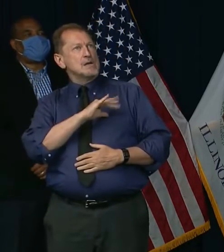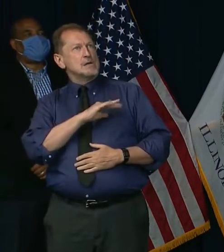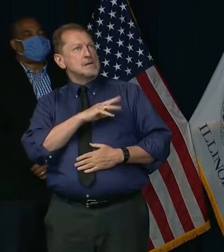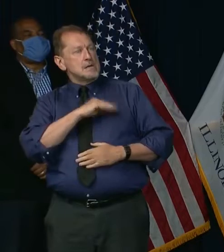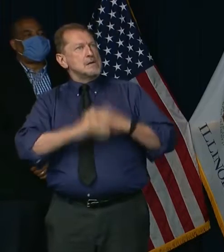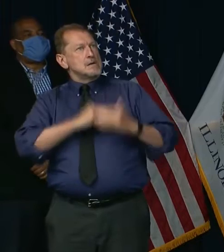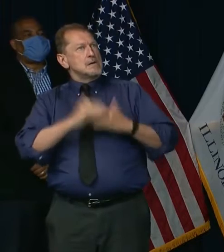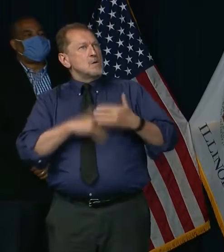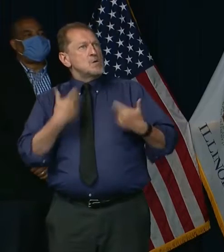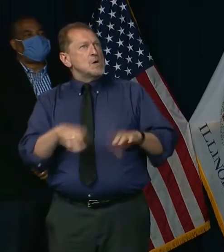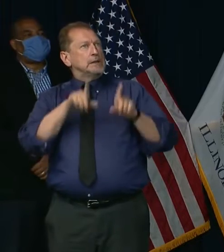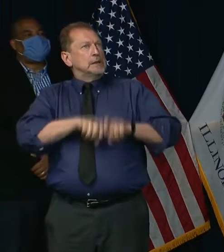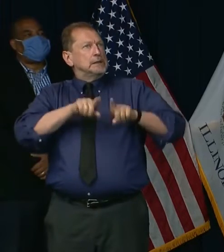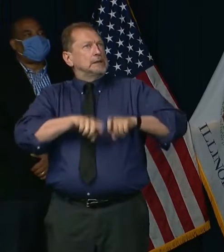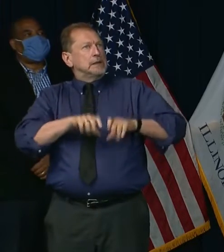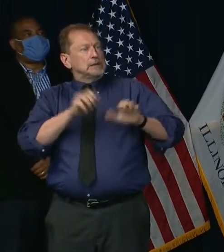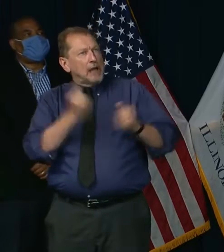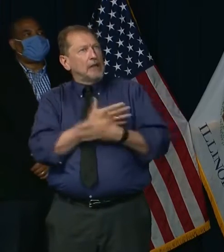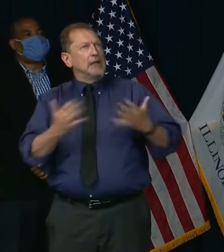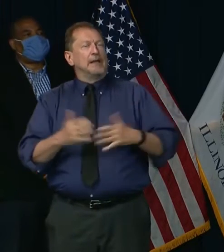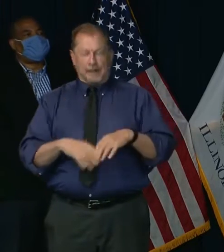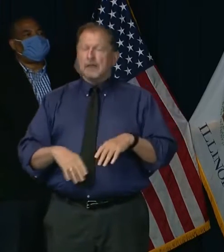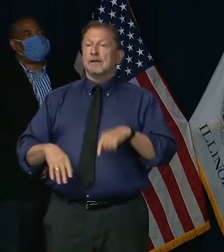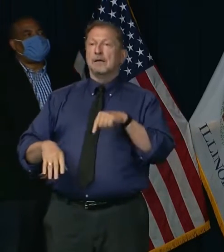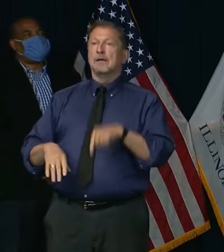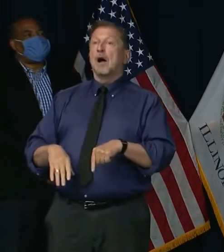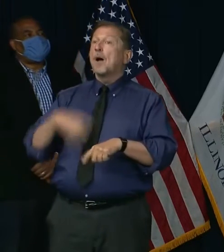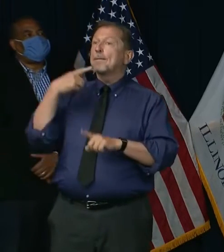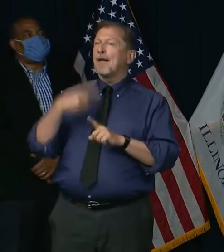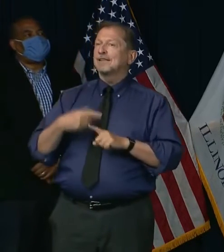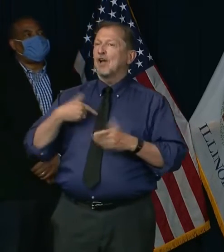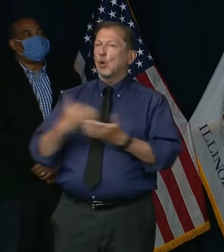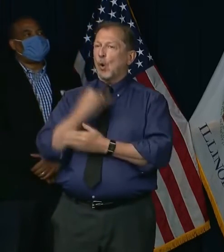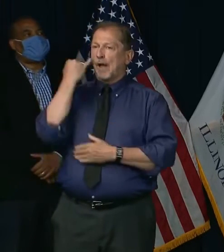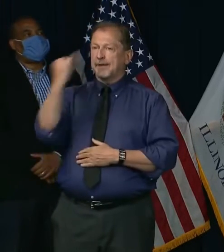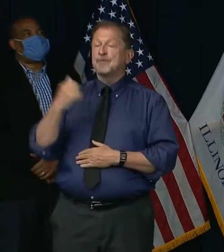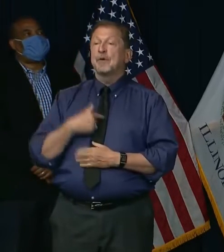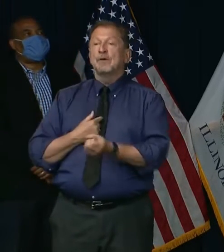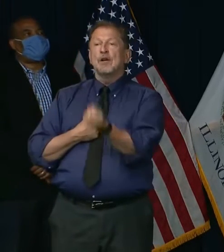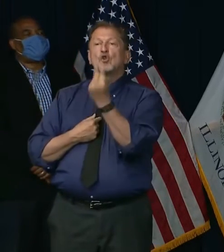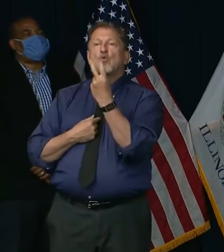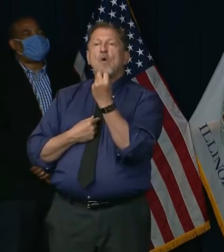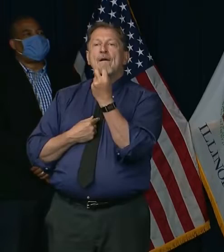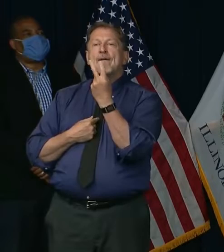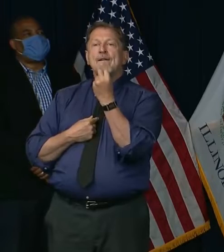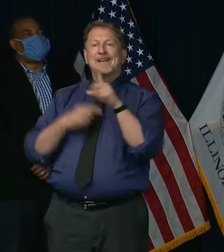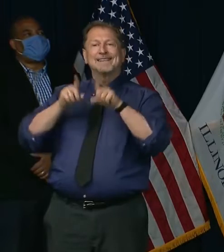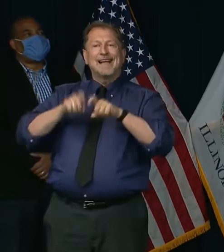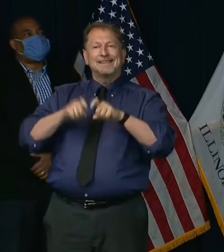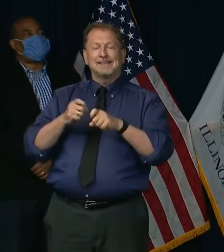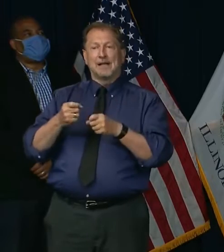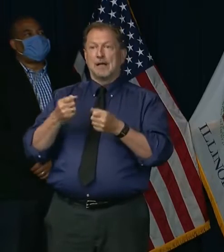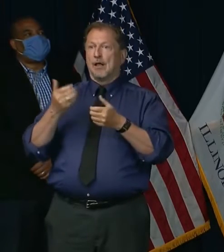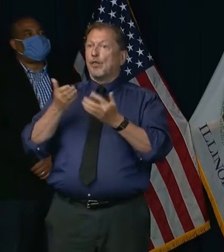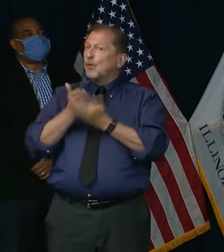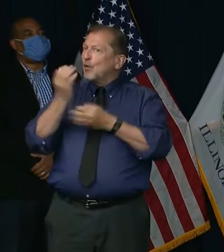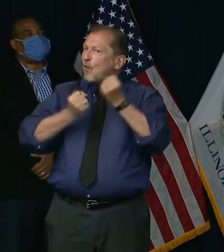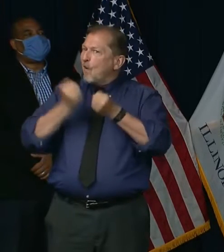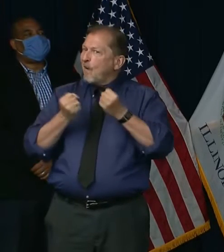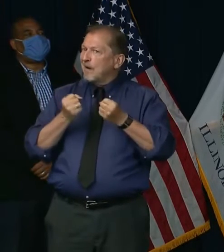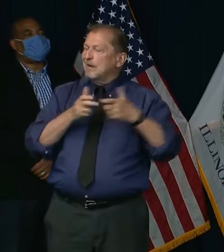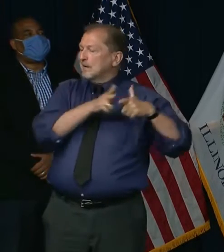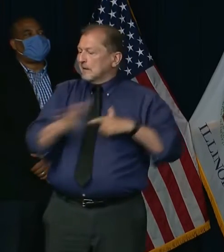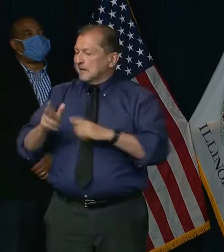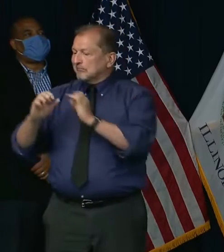more open economy. We're in the process of launching 12 mobile community testing teams that can be moved anywhere